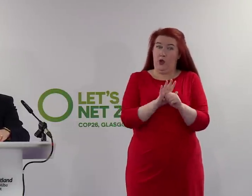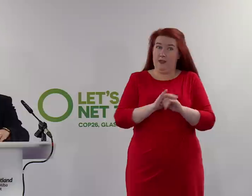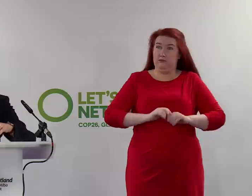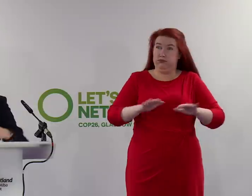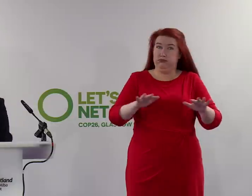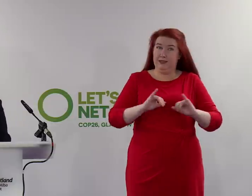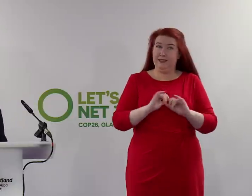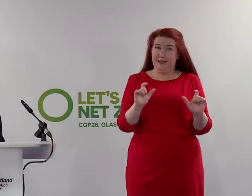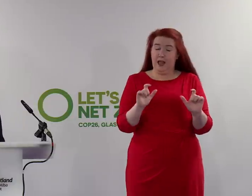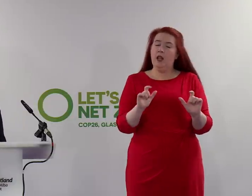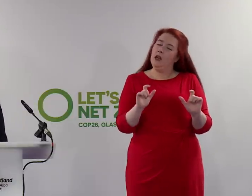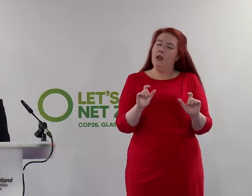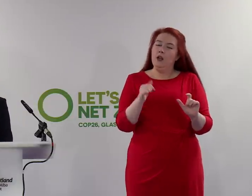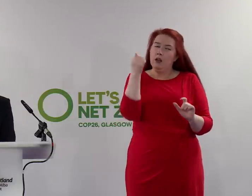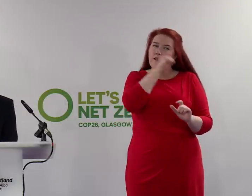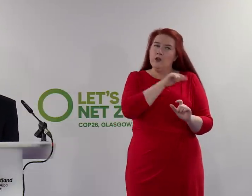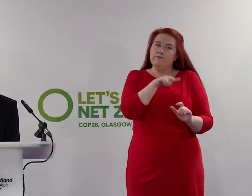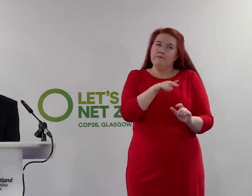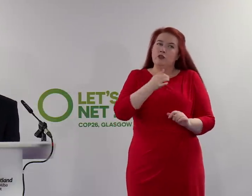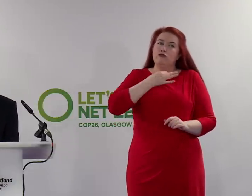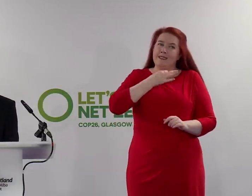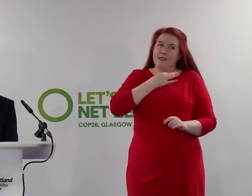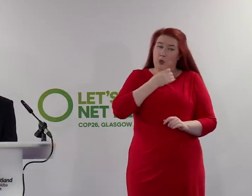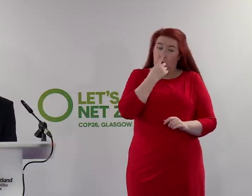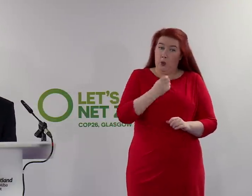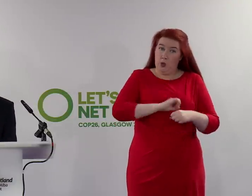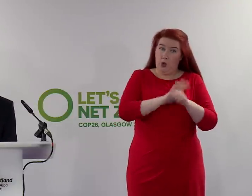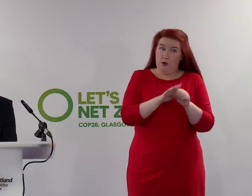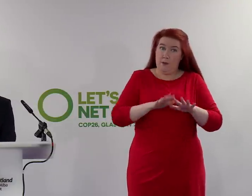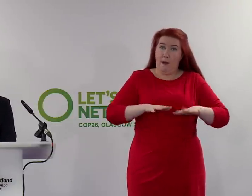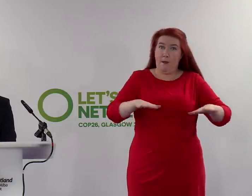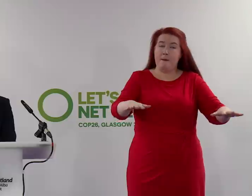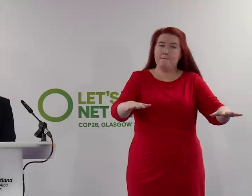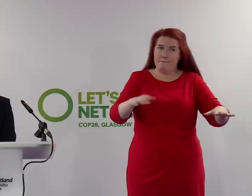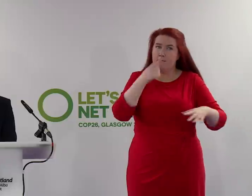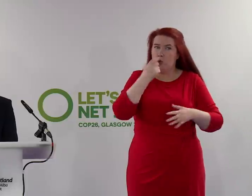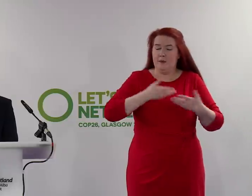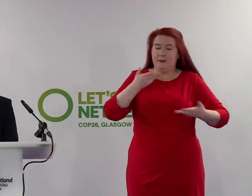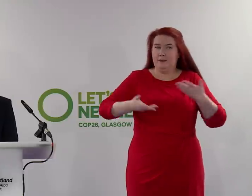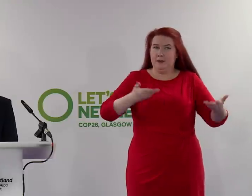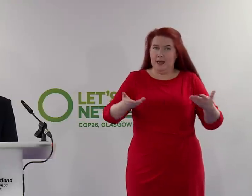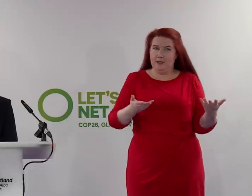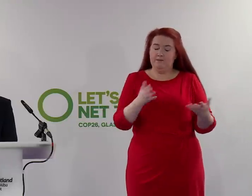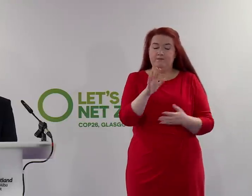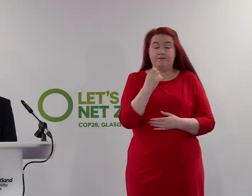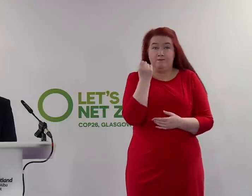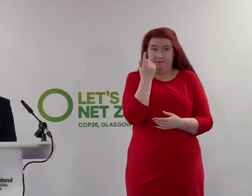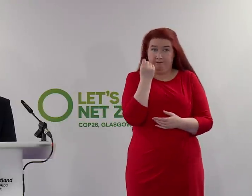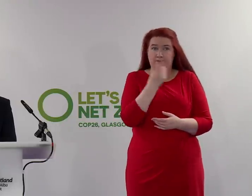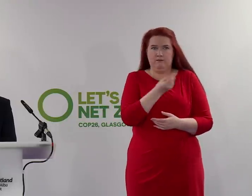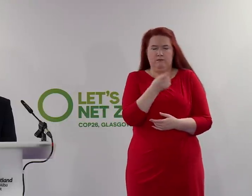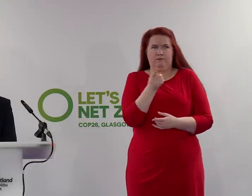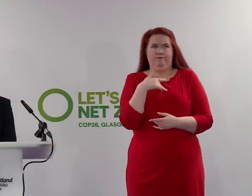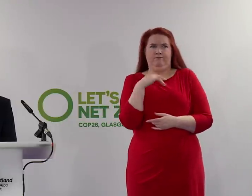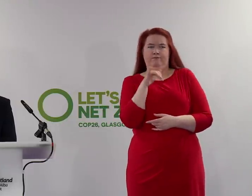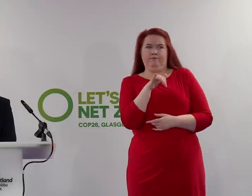inevitably poses a risk of increased COVID transmission. And I understand why that makes some people wary.